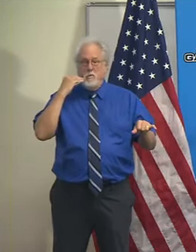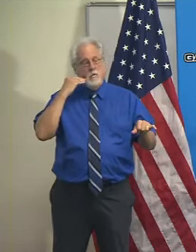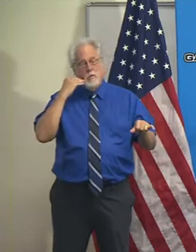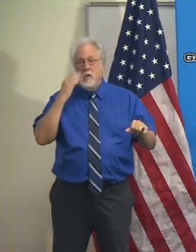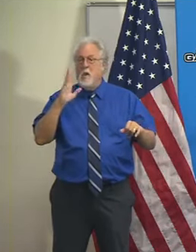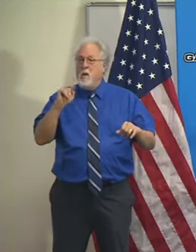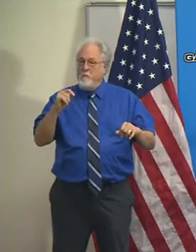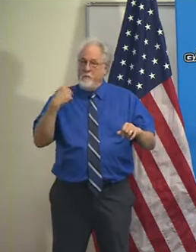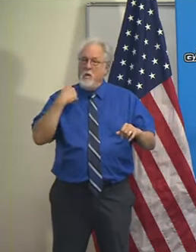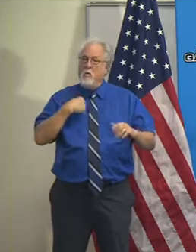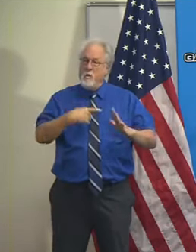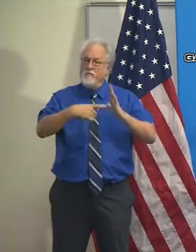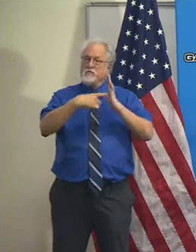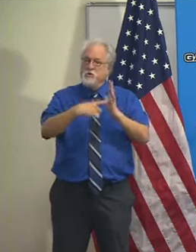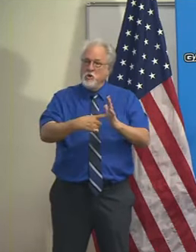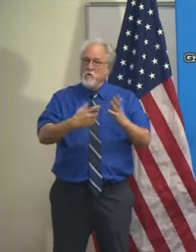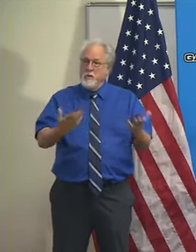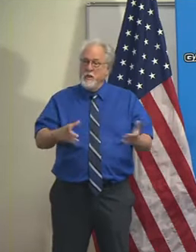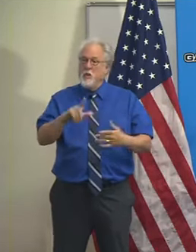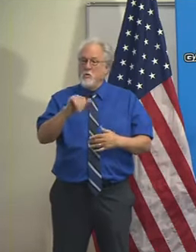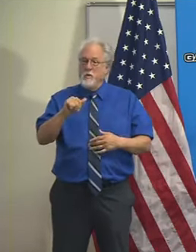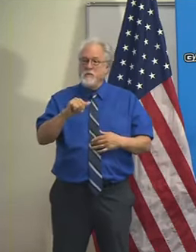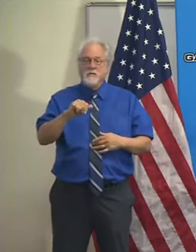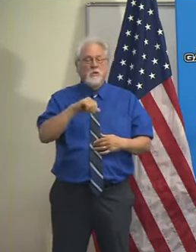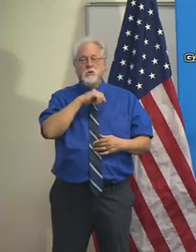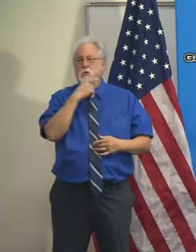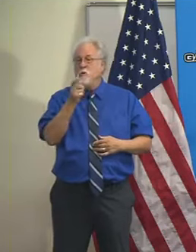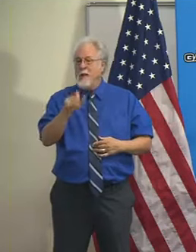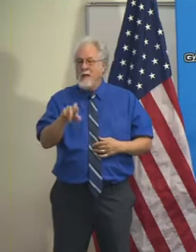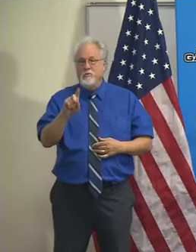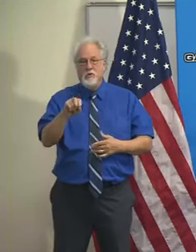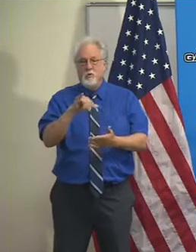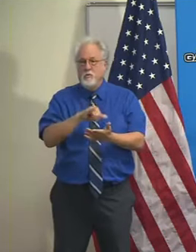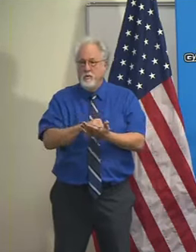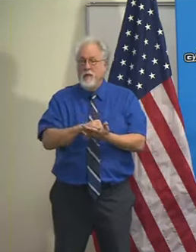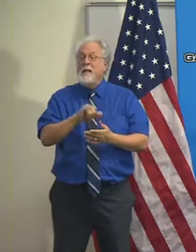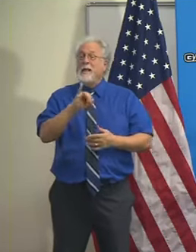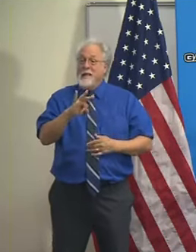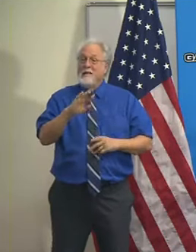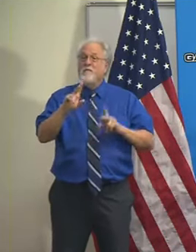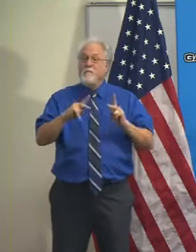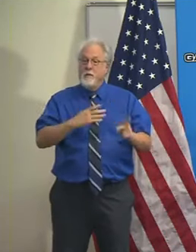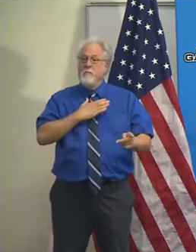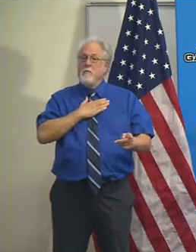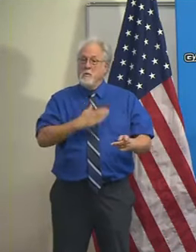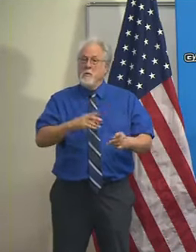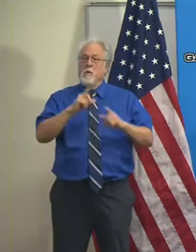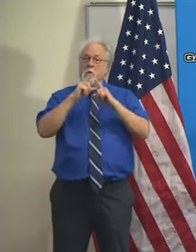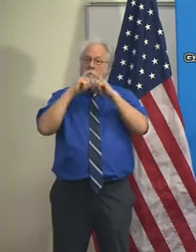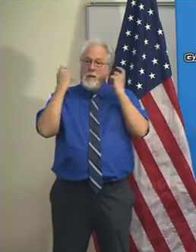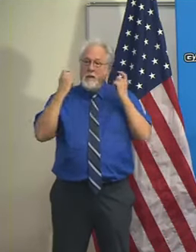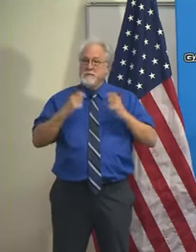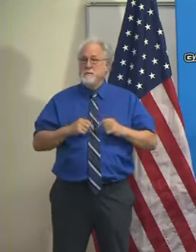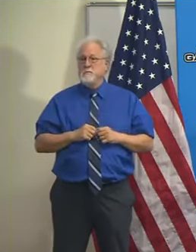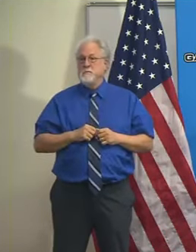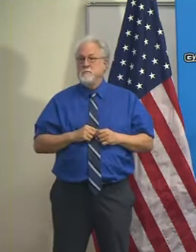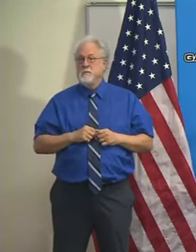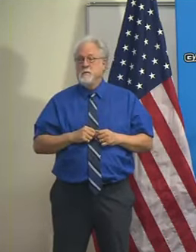But we have shown here in Louisiana and elsewhere. You don't have to do that if people will in fact wear their masks